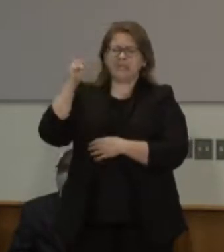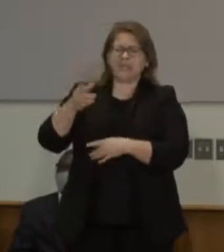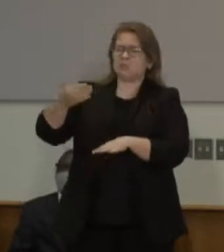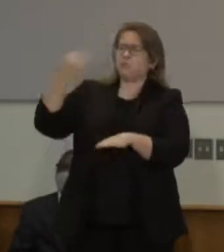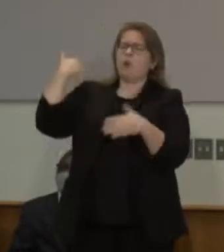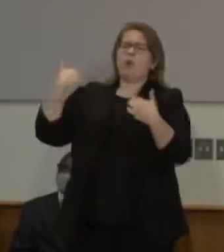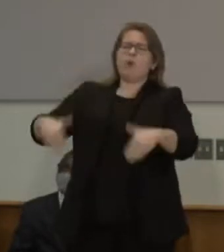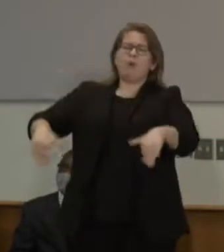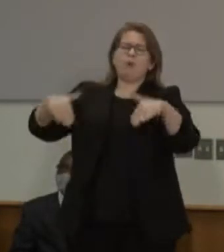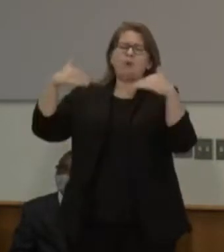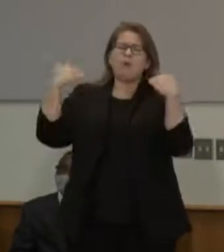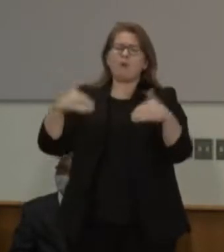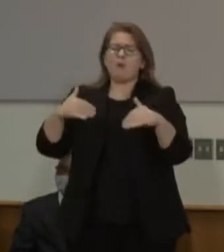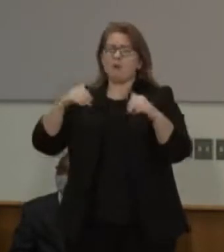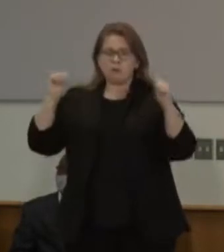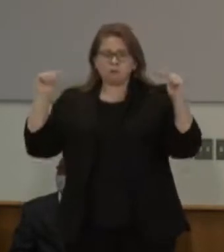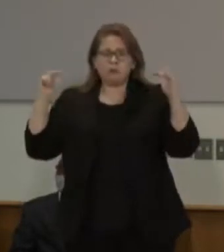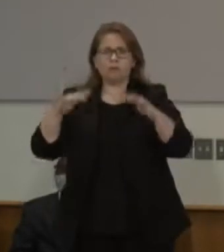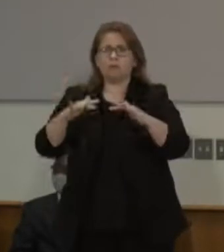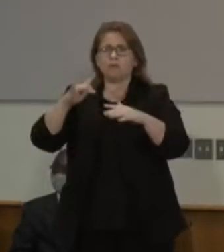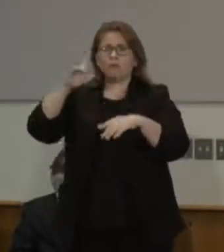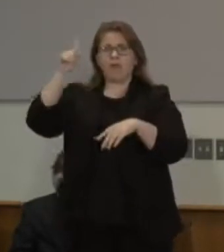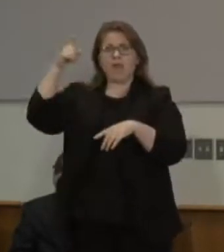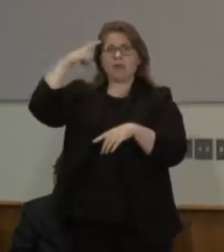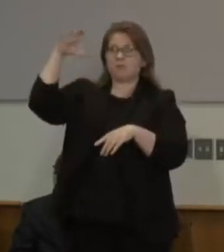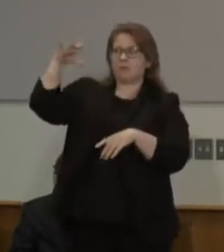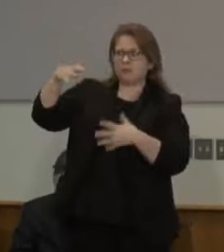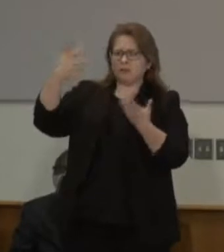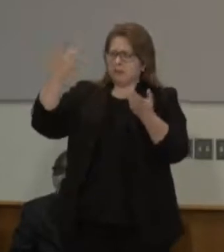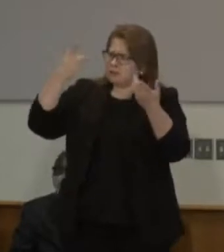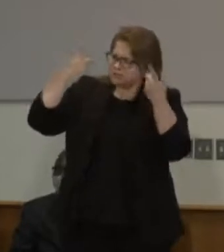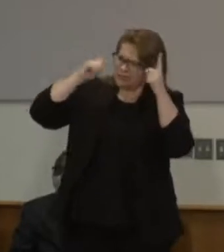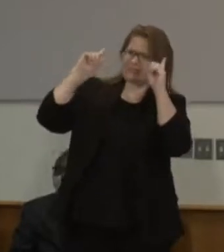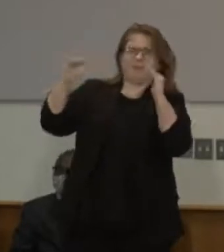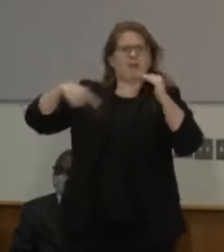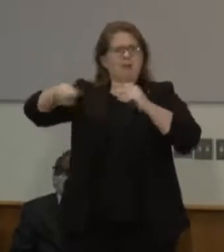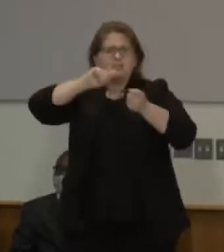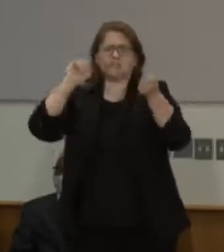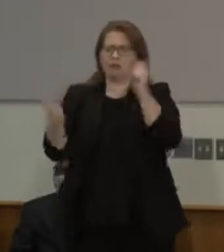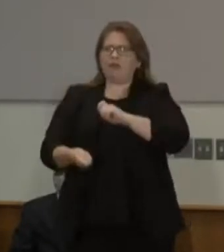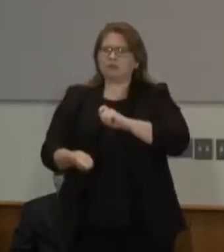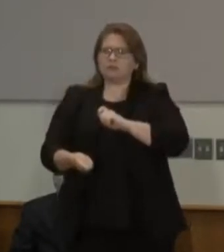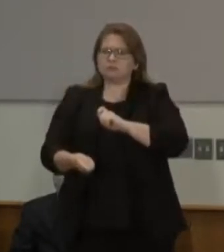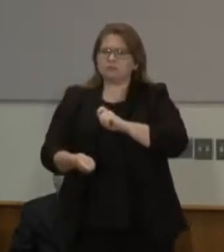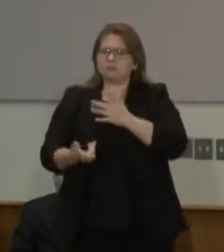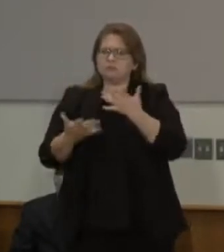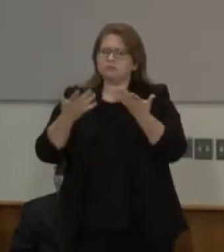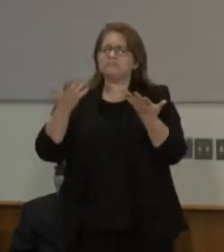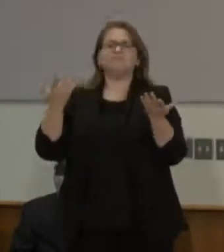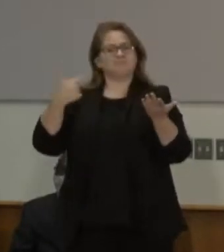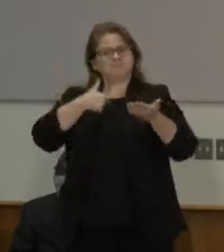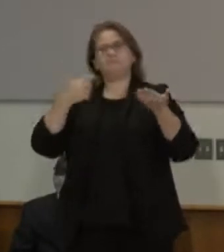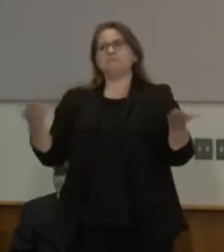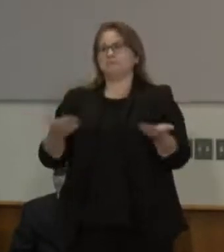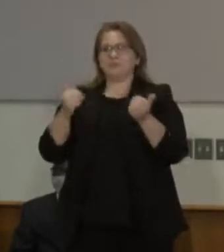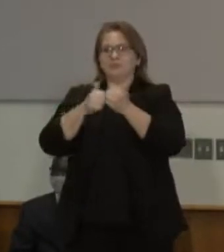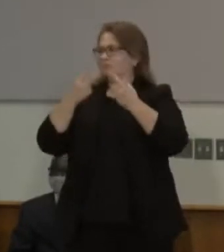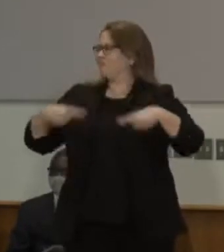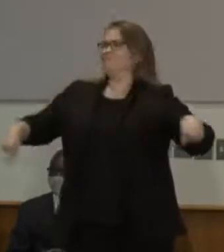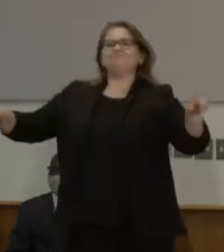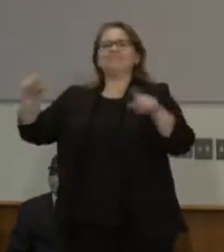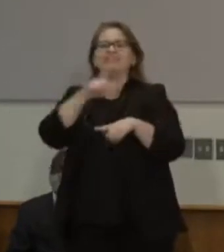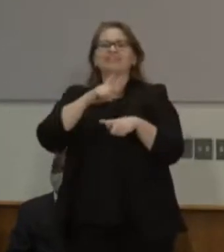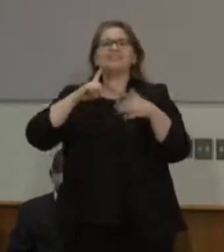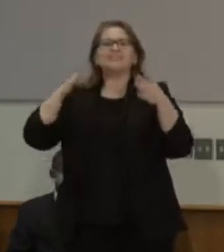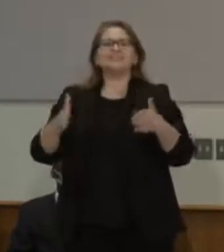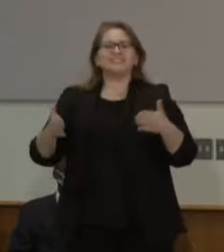to the Capitol with the expectation of change. So today, I am here with legislative leaders and members of the